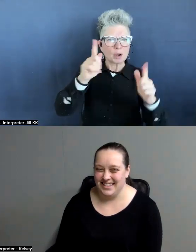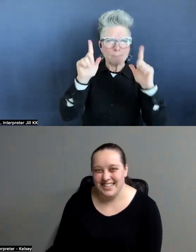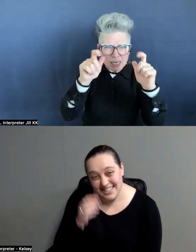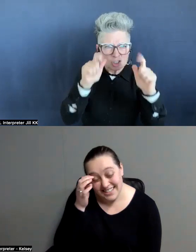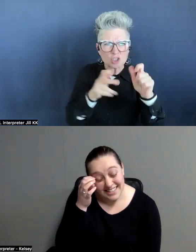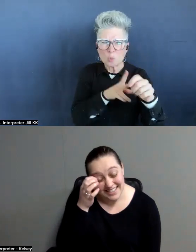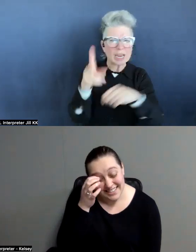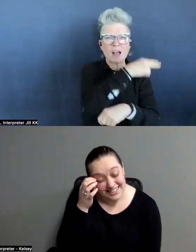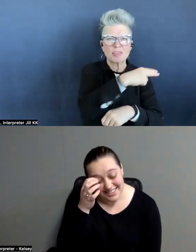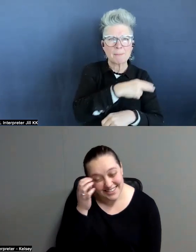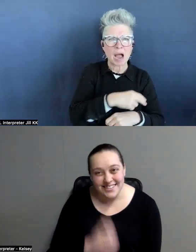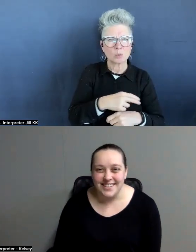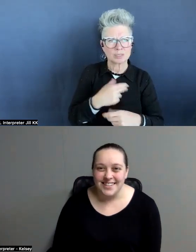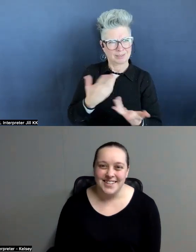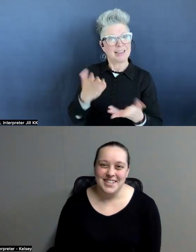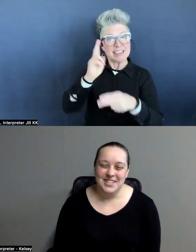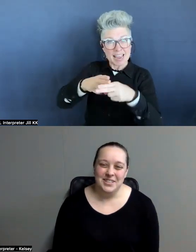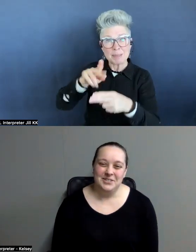Naming a pig was a nice thing.